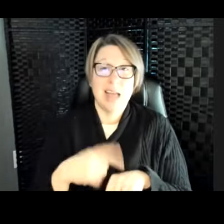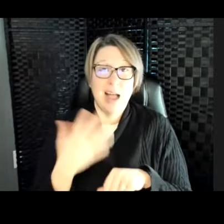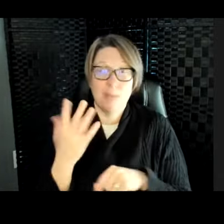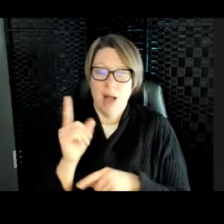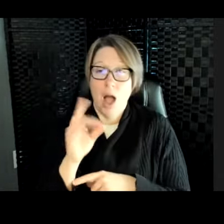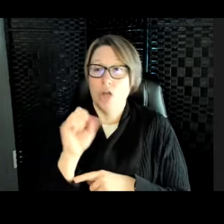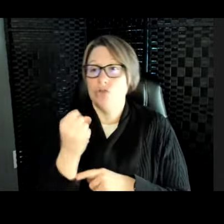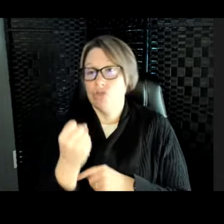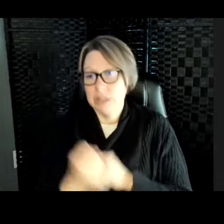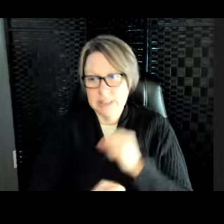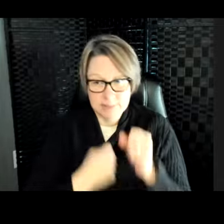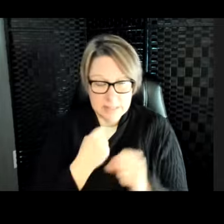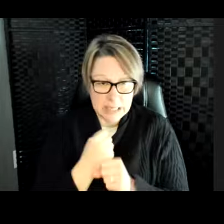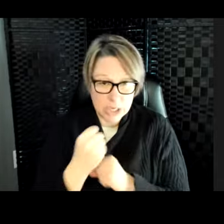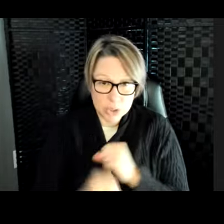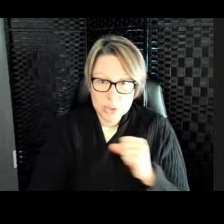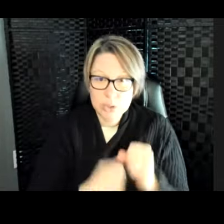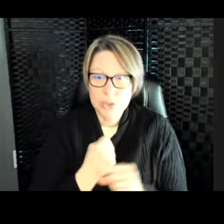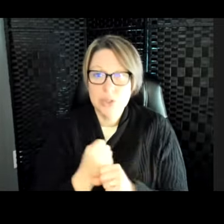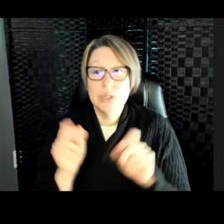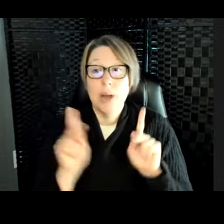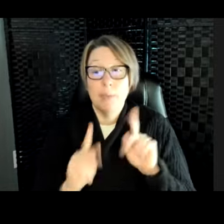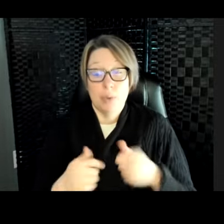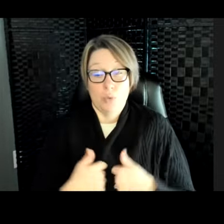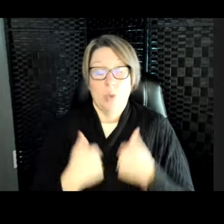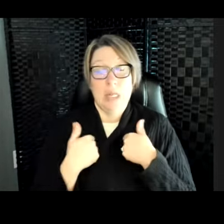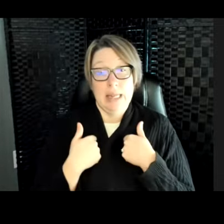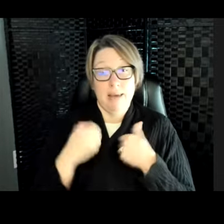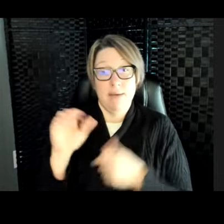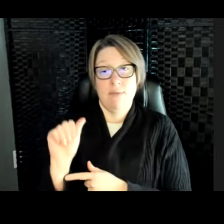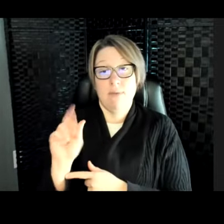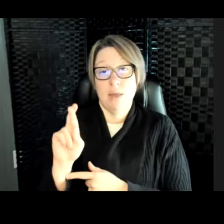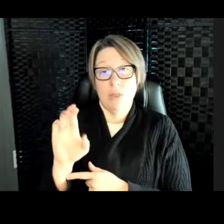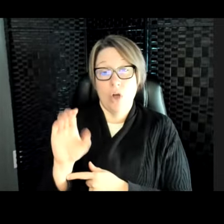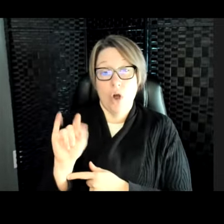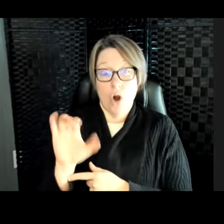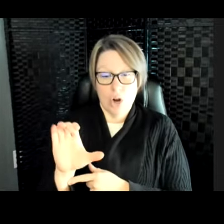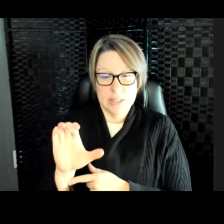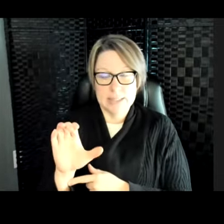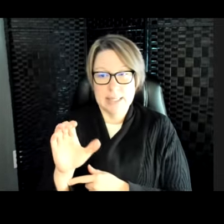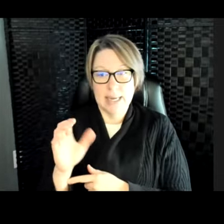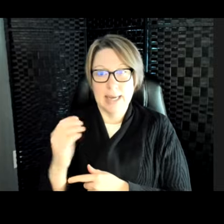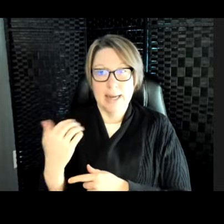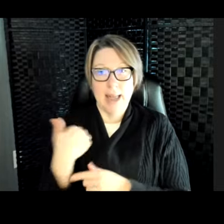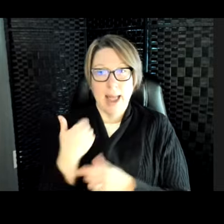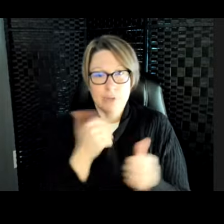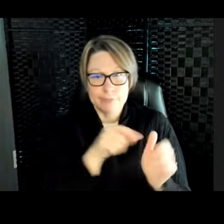people who live in the Arctic have hunted seals to eat them. And that